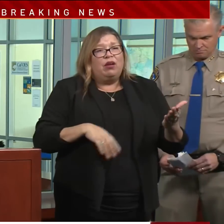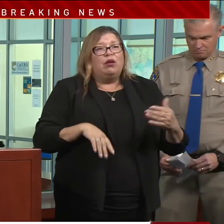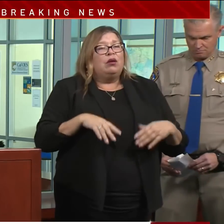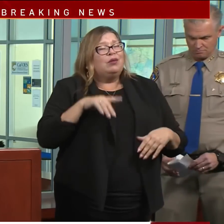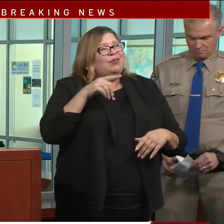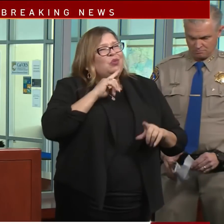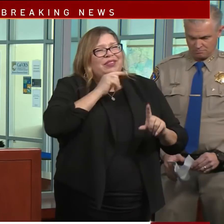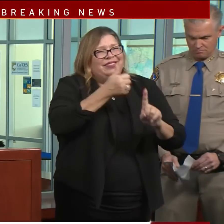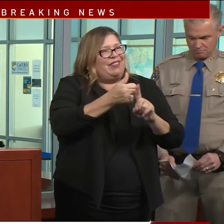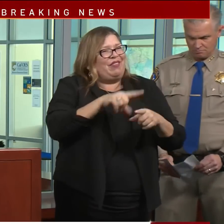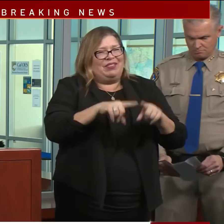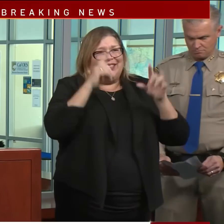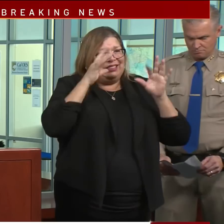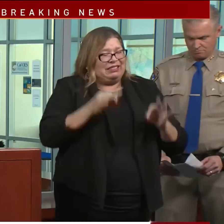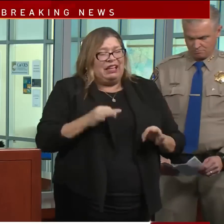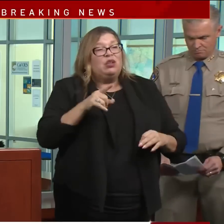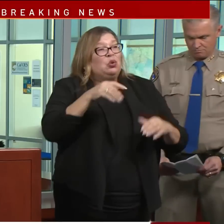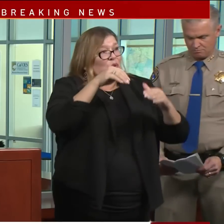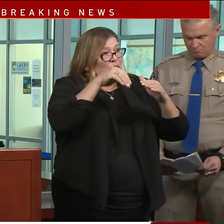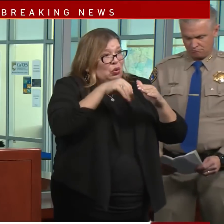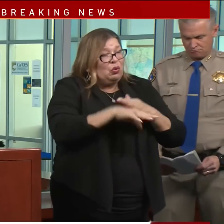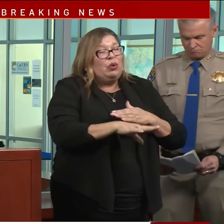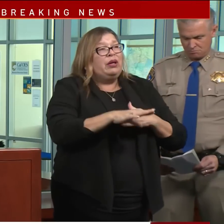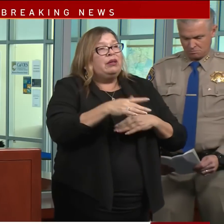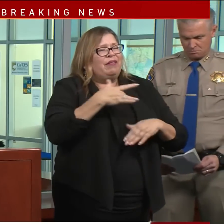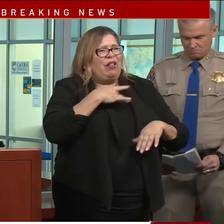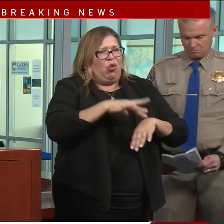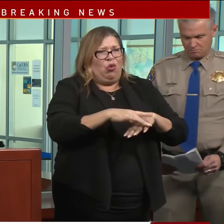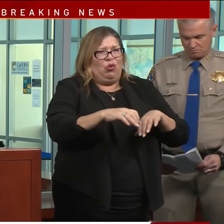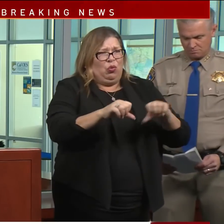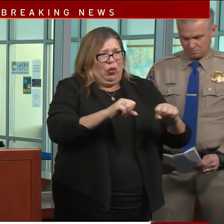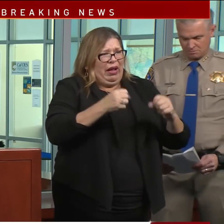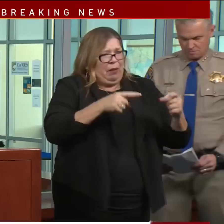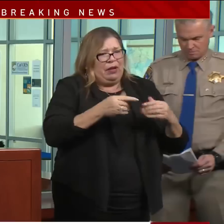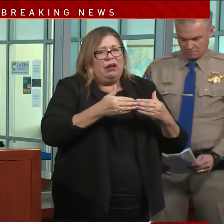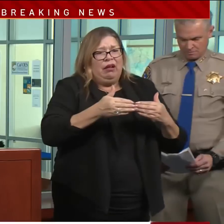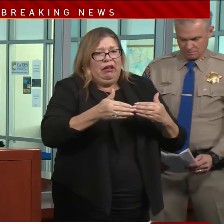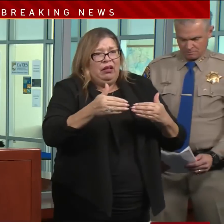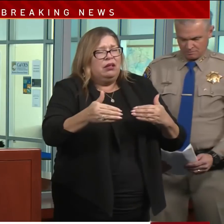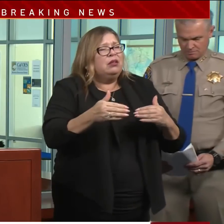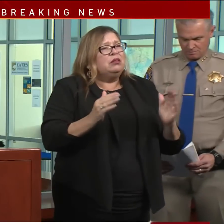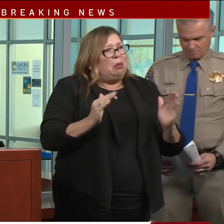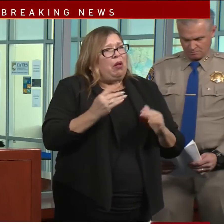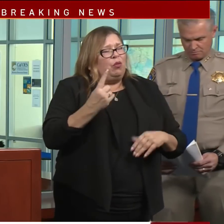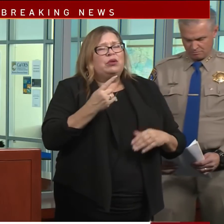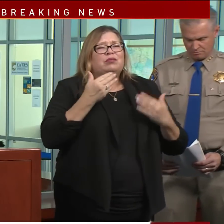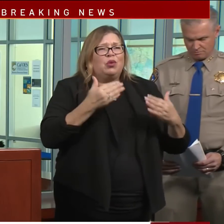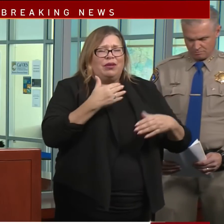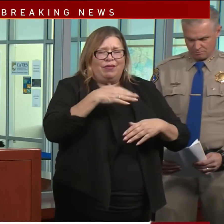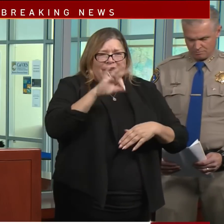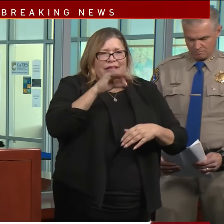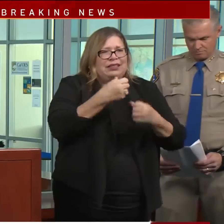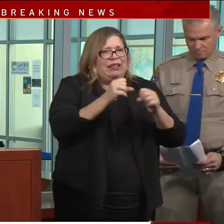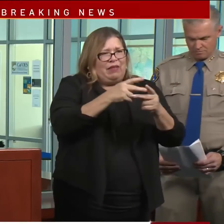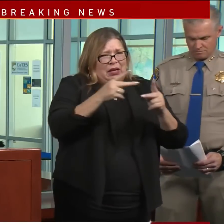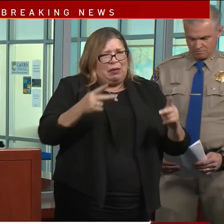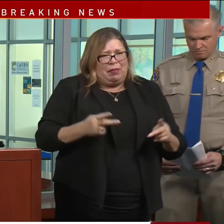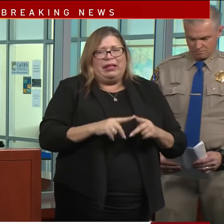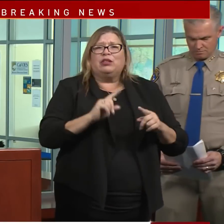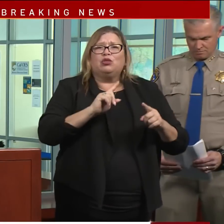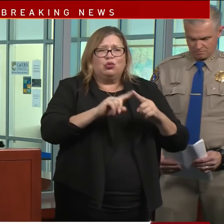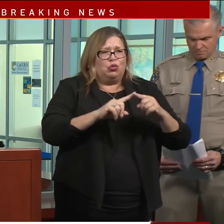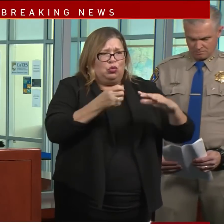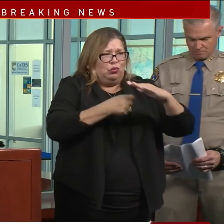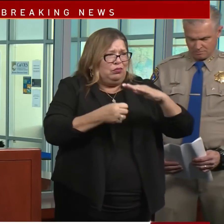happening again, an aftershock, drop, cover and hold, find a safe spot in your home to get to. Please remove all that